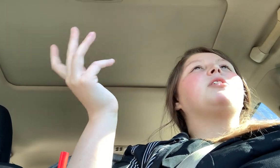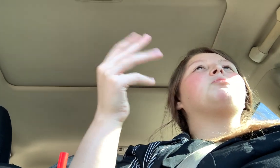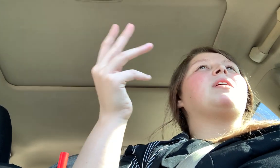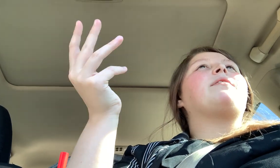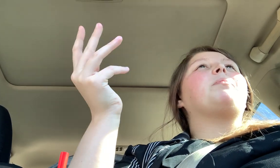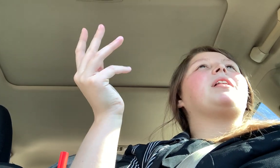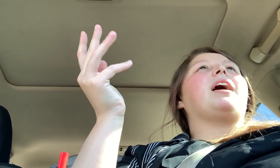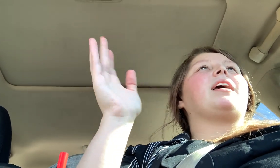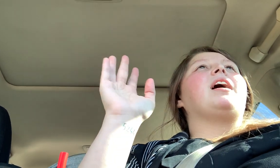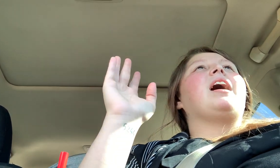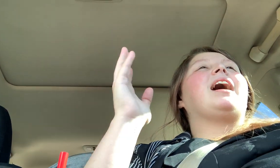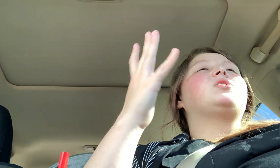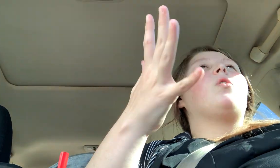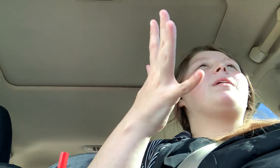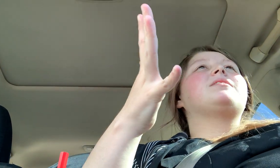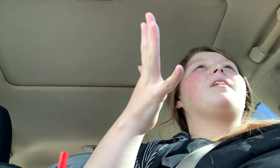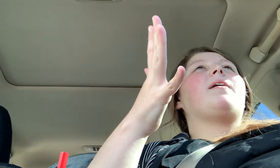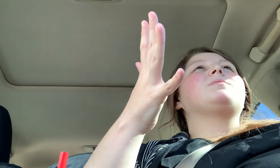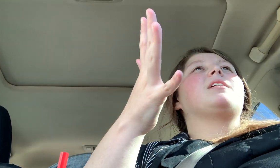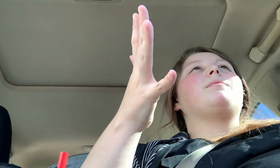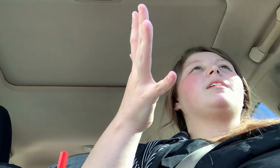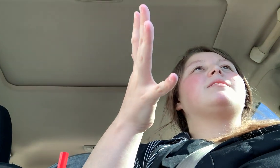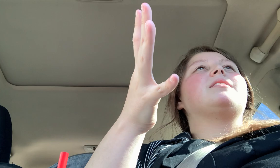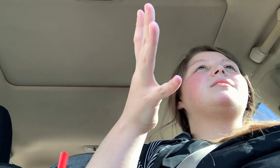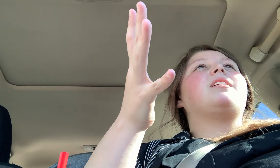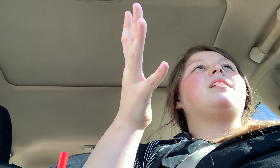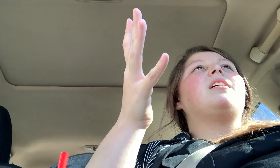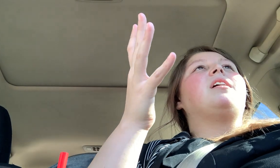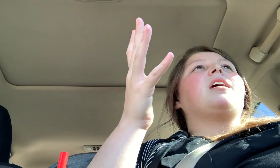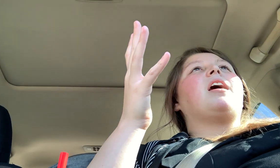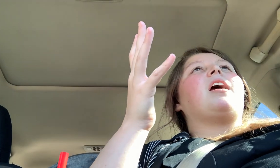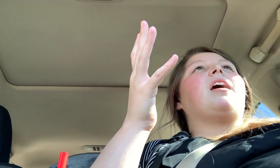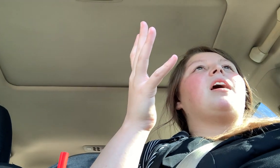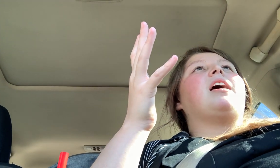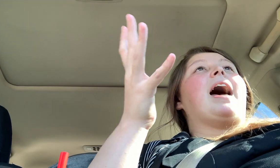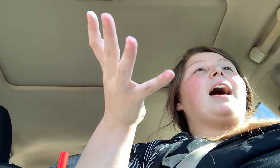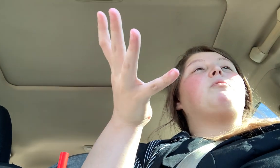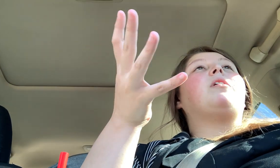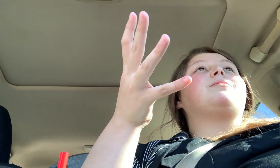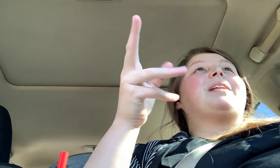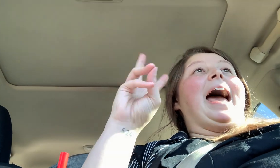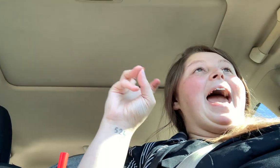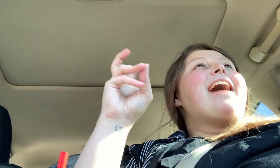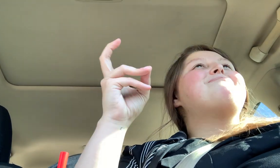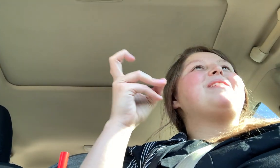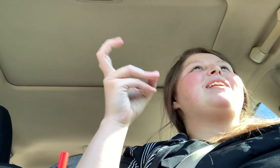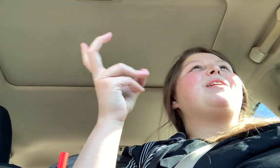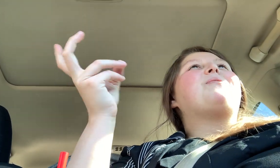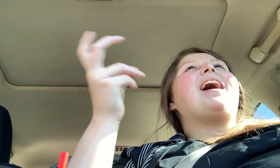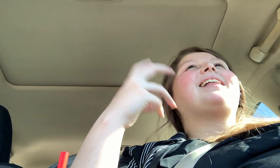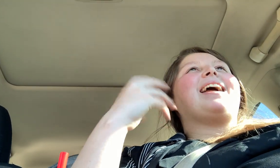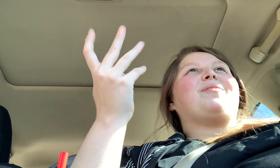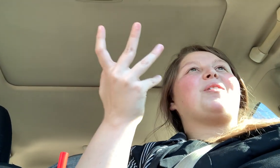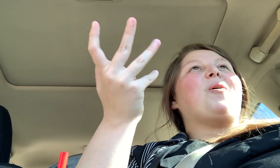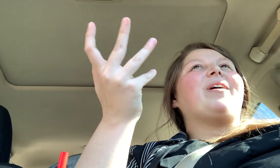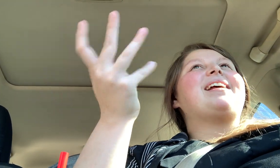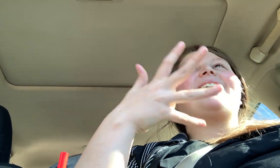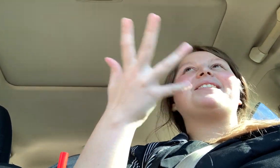much or whatever, but like I told myself I was going to be consistent and I, well, I have been in a way like recording. I just